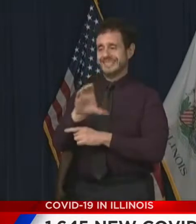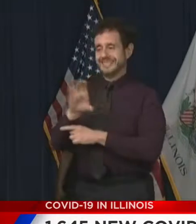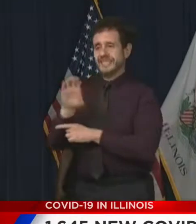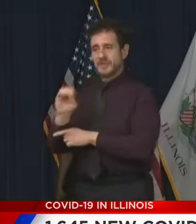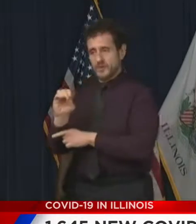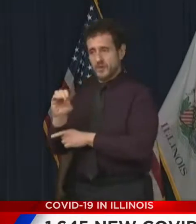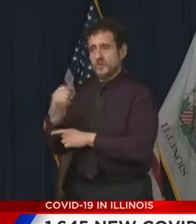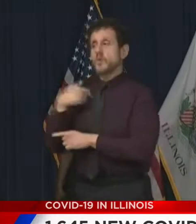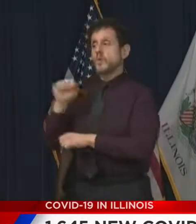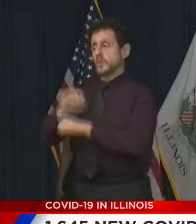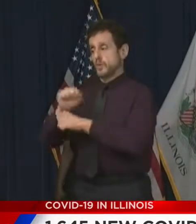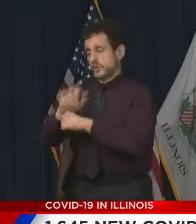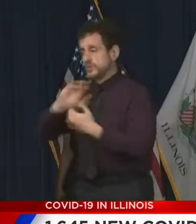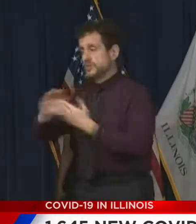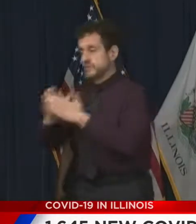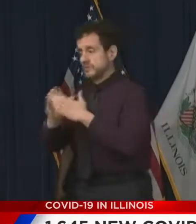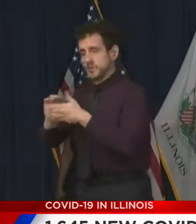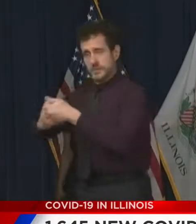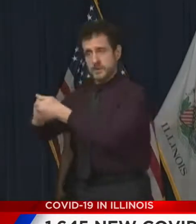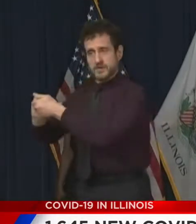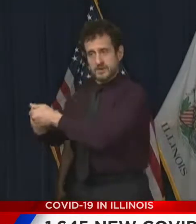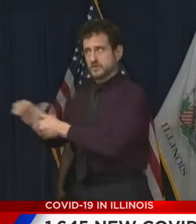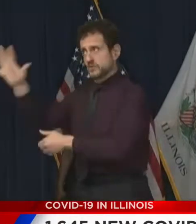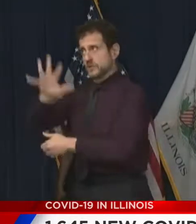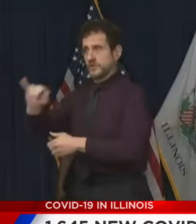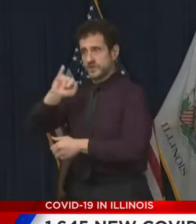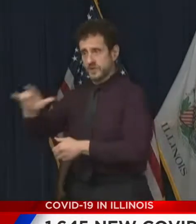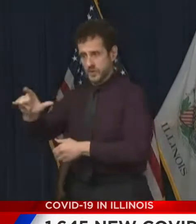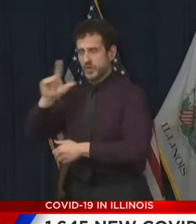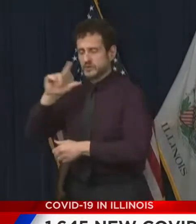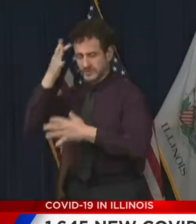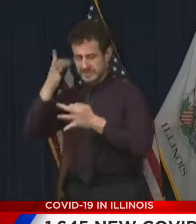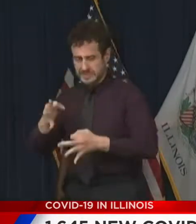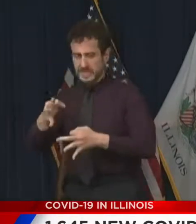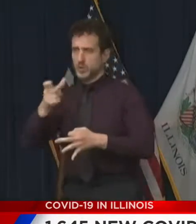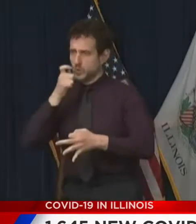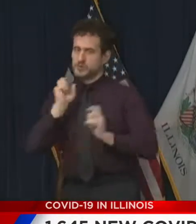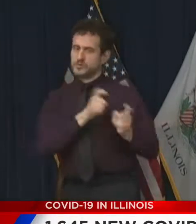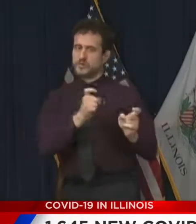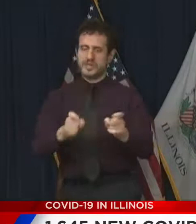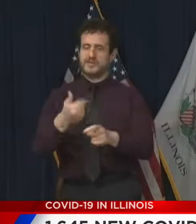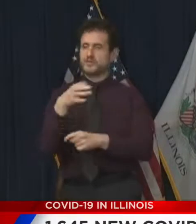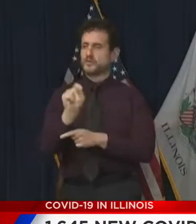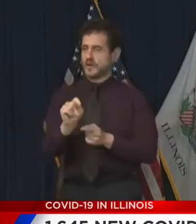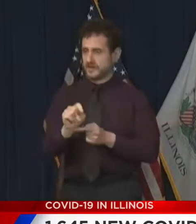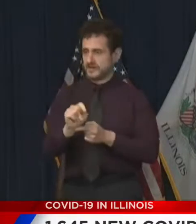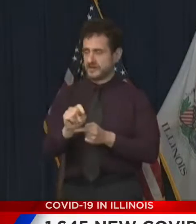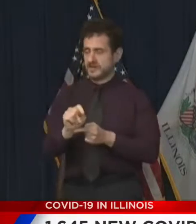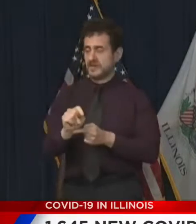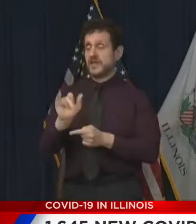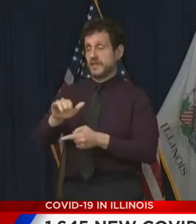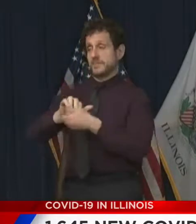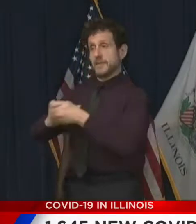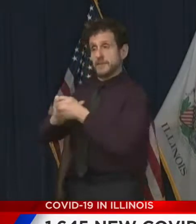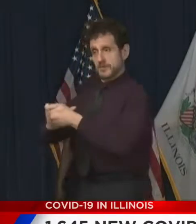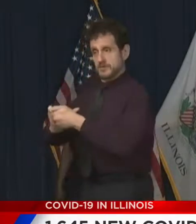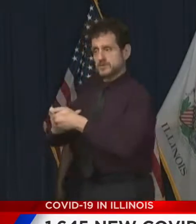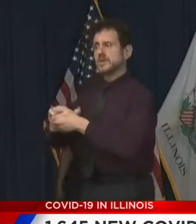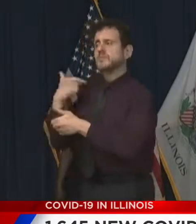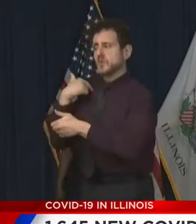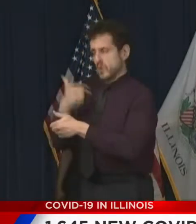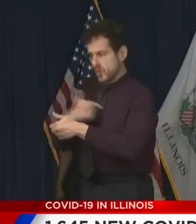grant administration partners across the state. Going forward, we're taking that partnership a step further,